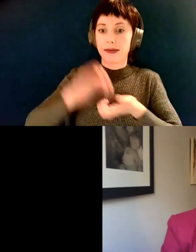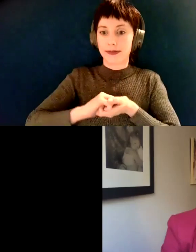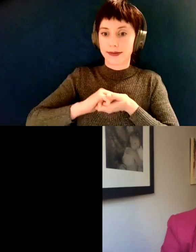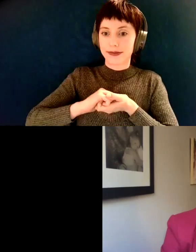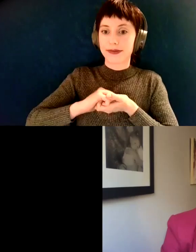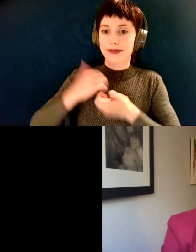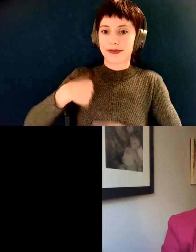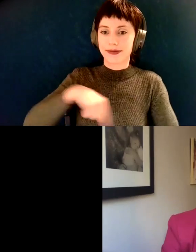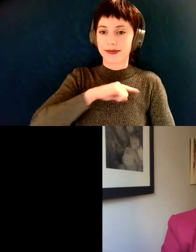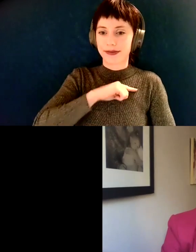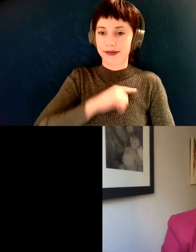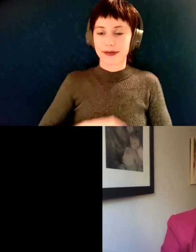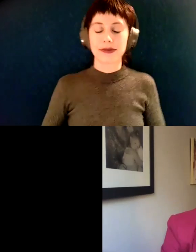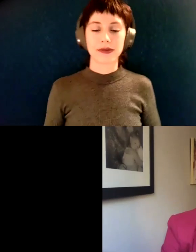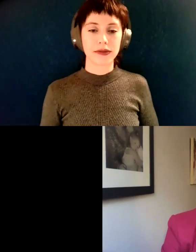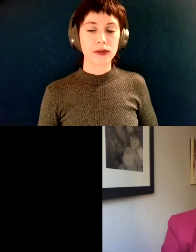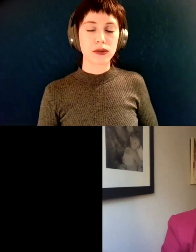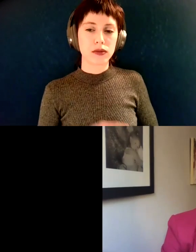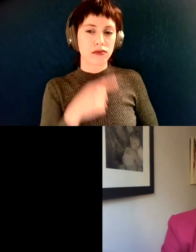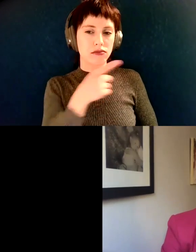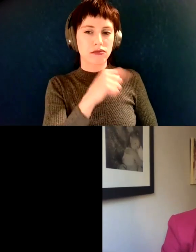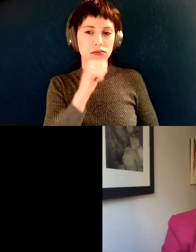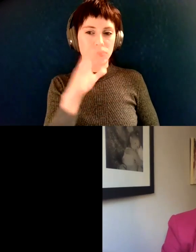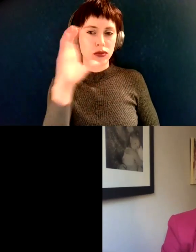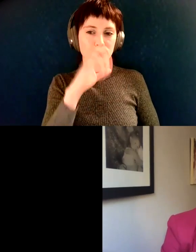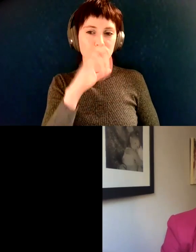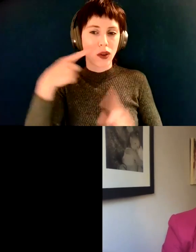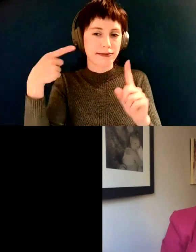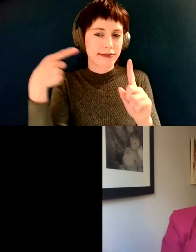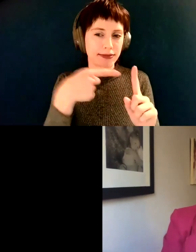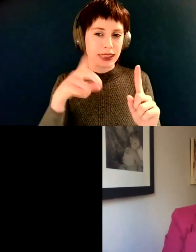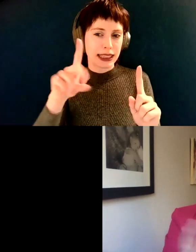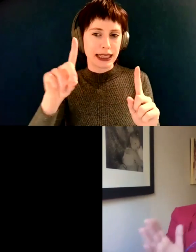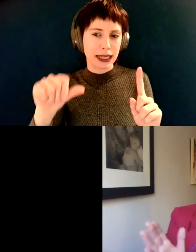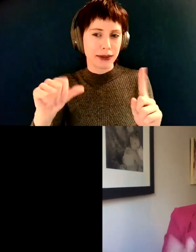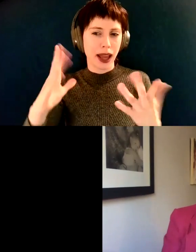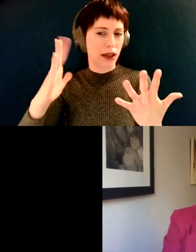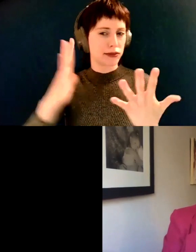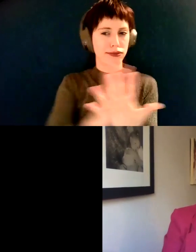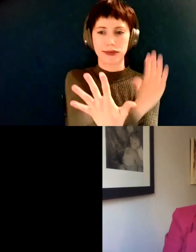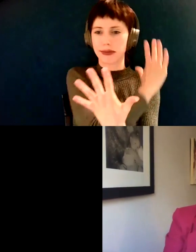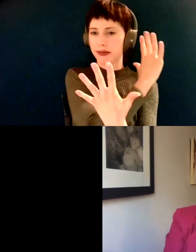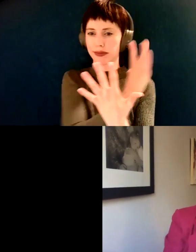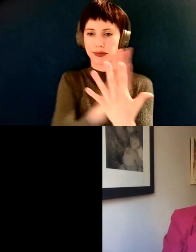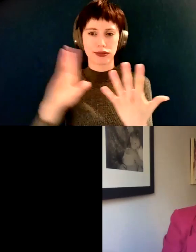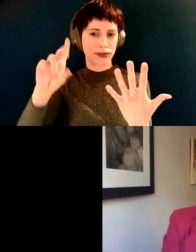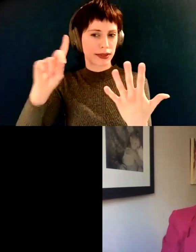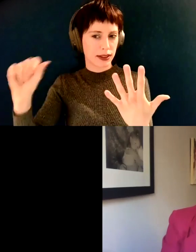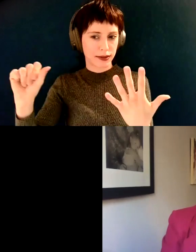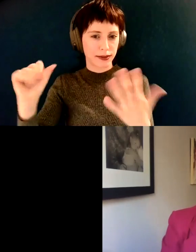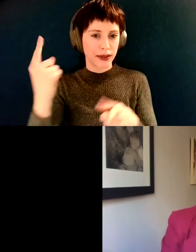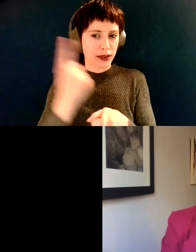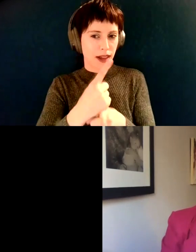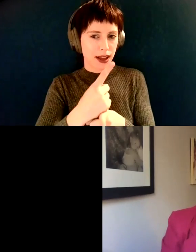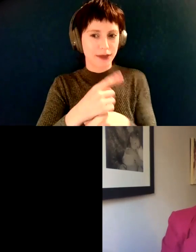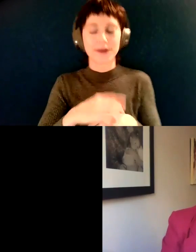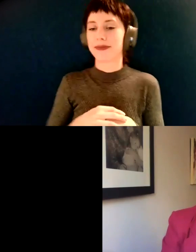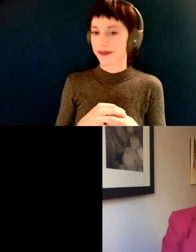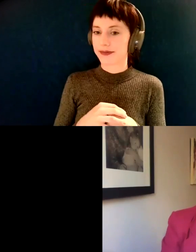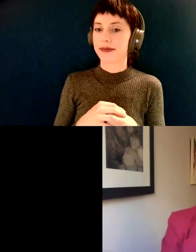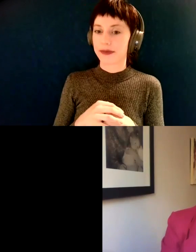are not looking for any specific disability. You're going to a whole wide range of disabilities, which is huge.